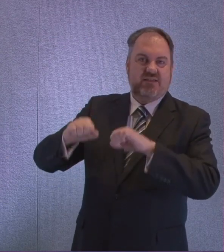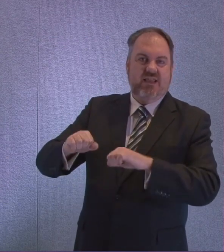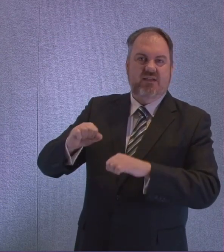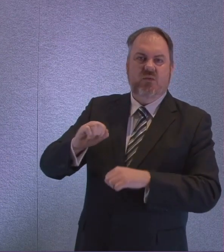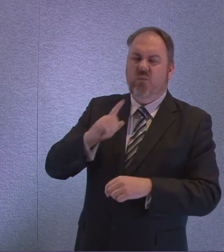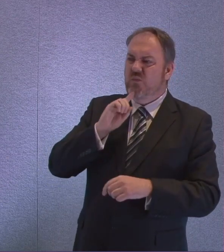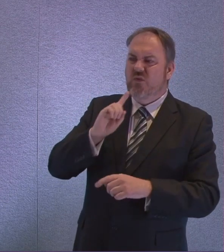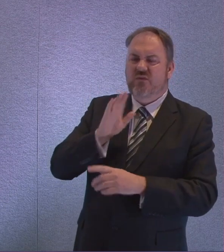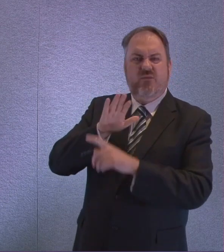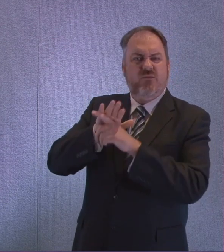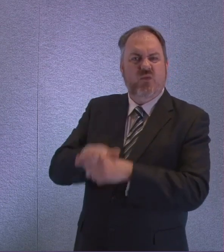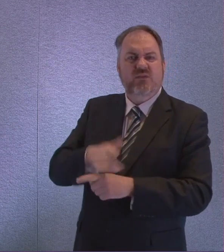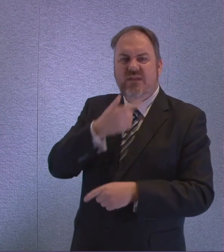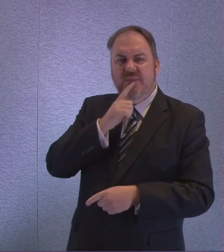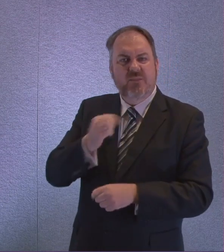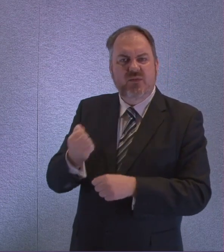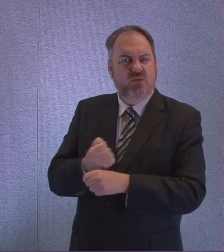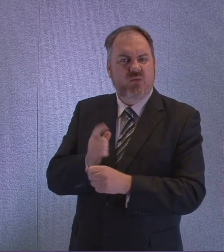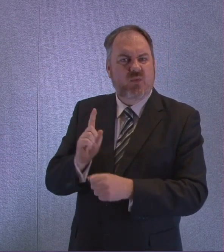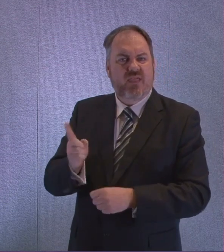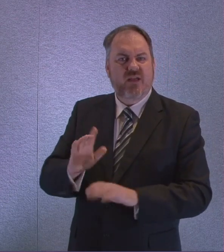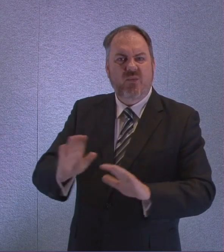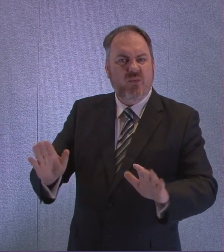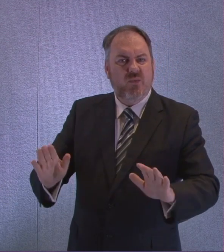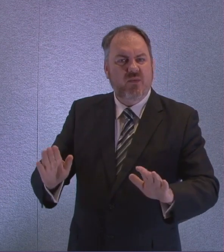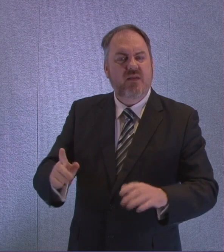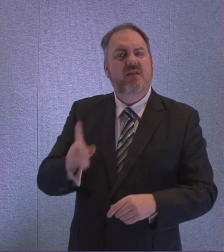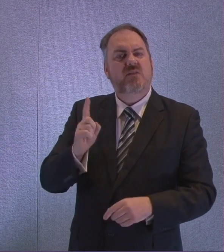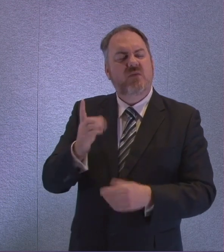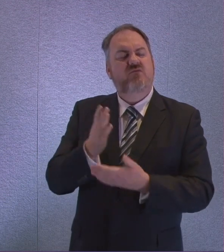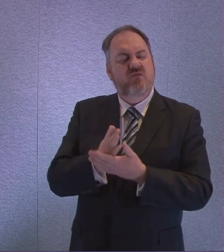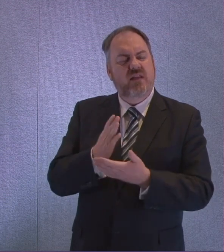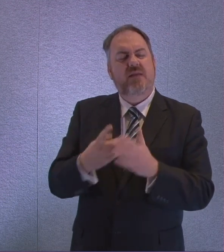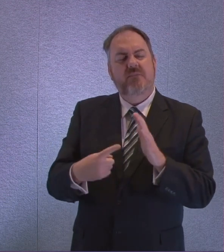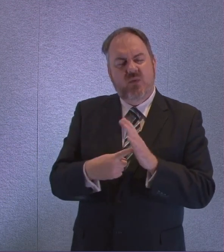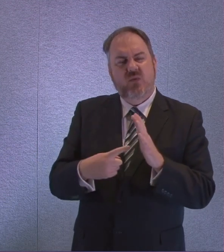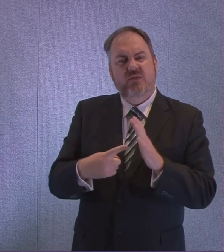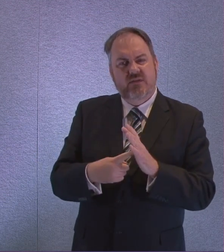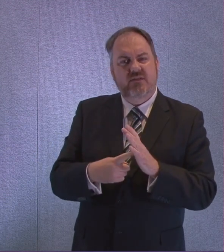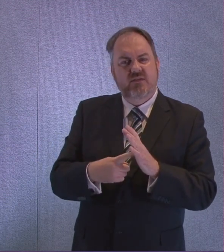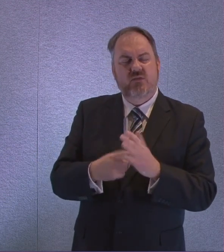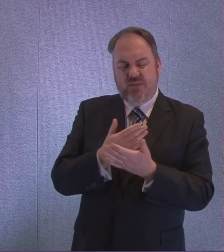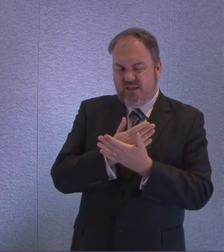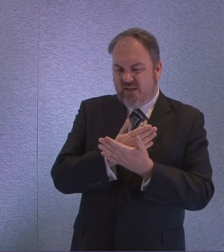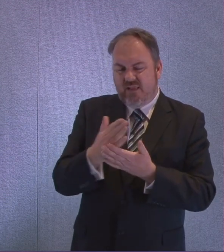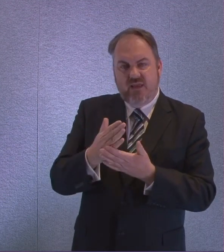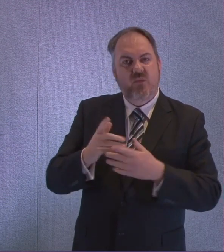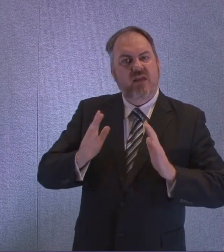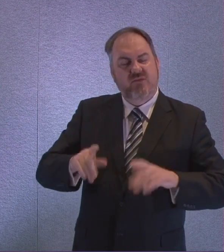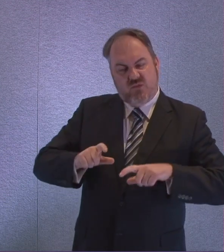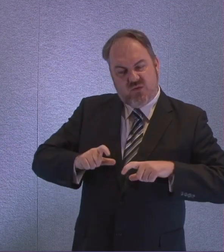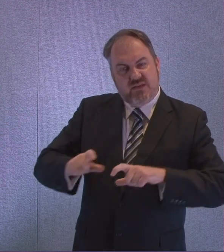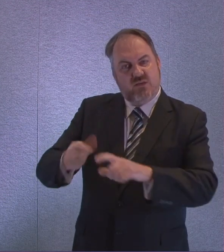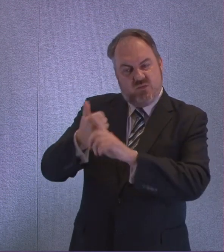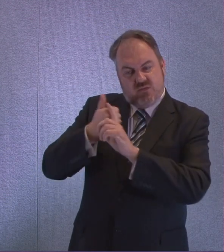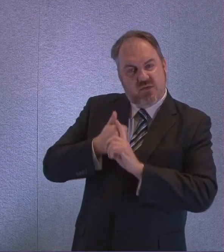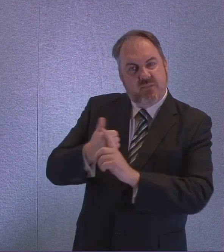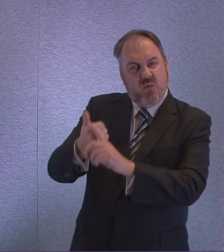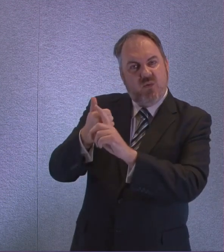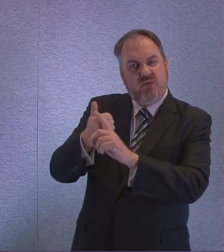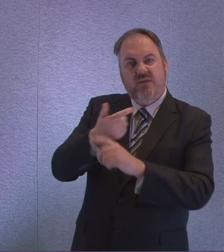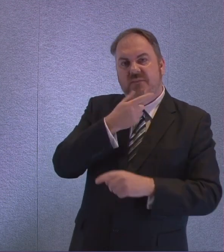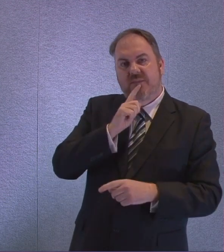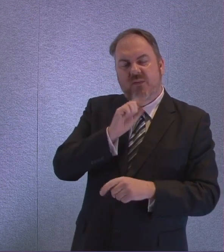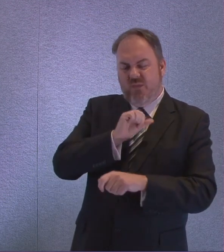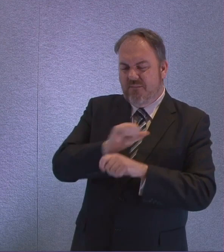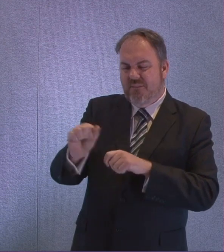complete those and I want to be absolutely emphatically clear about that we must continue to give people the best care that is